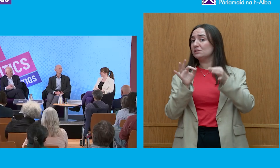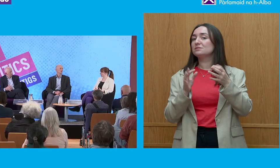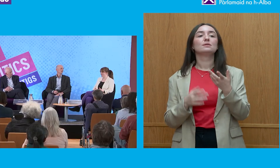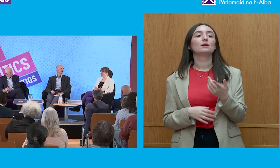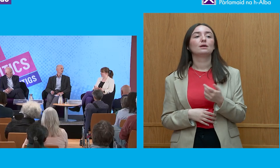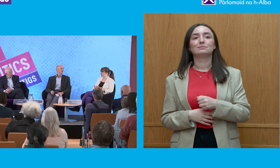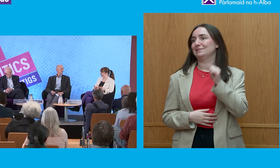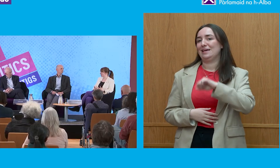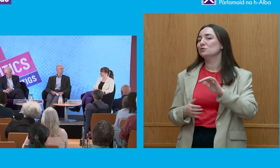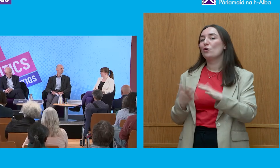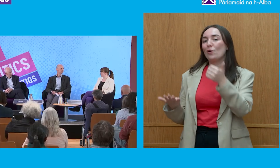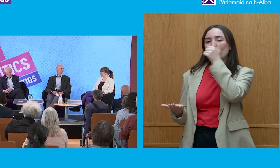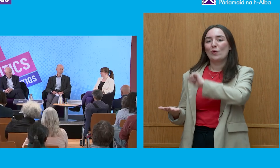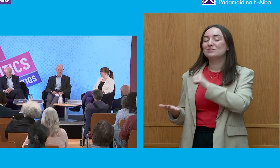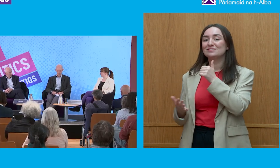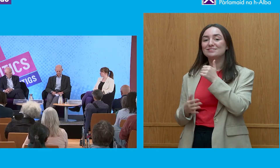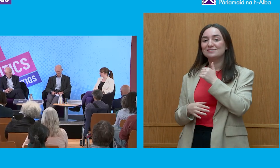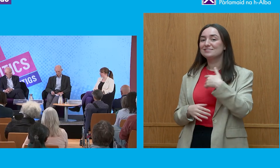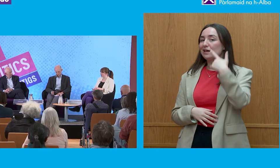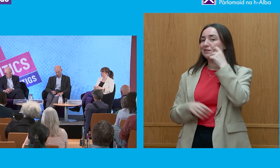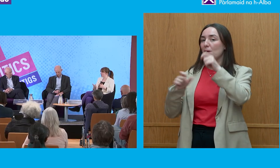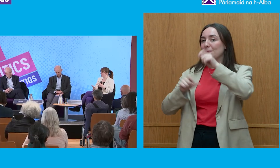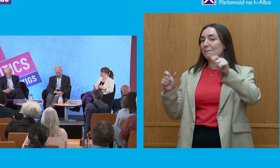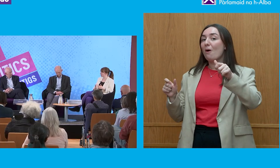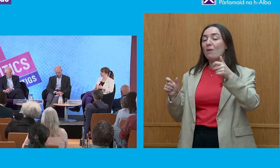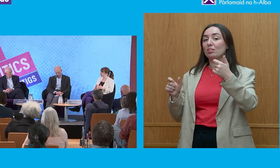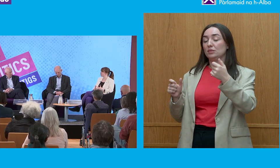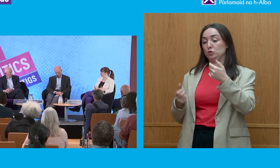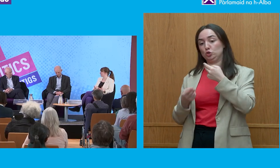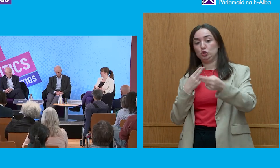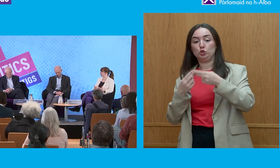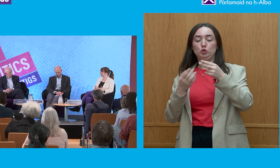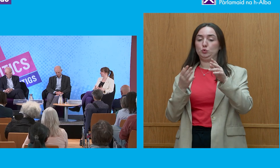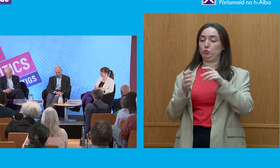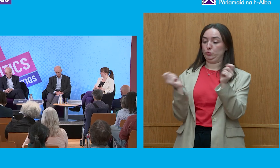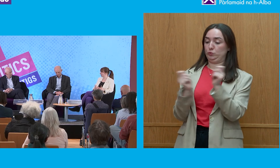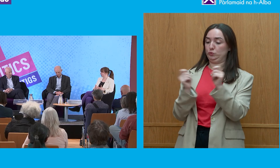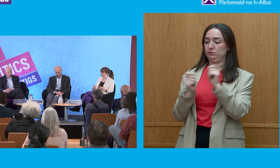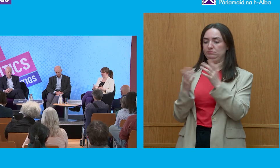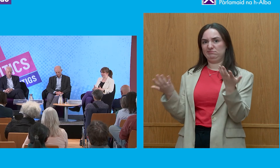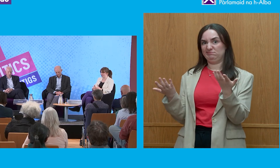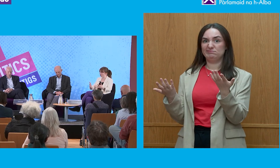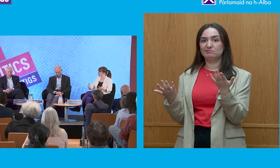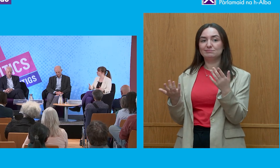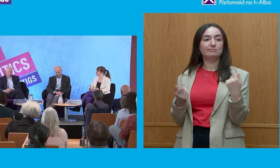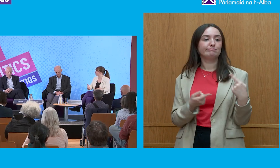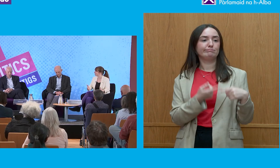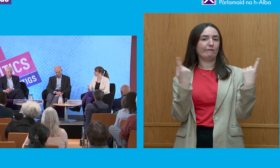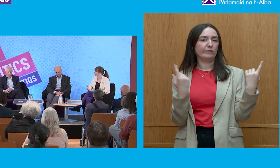Yes, the answer is obviously yes. Young people do consume news and media much differently than, you know, buying your broadsheet